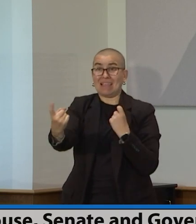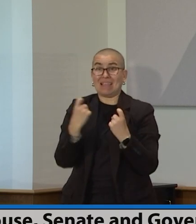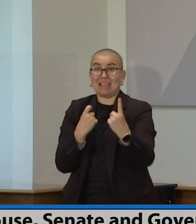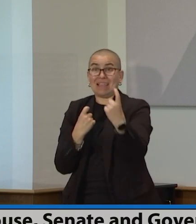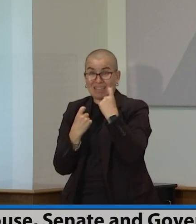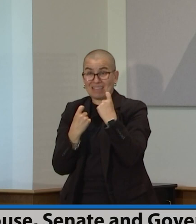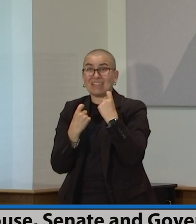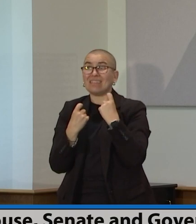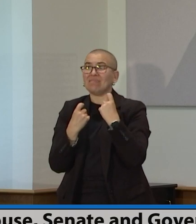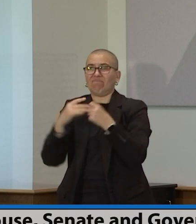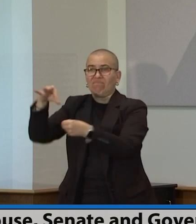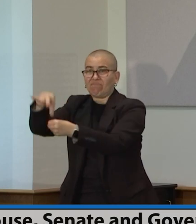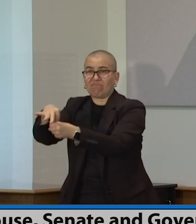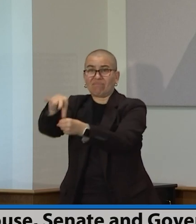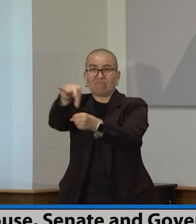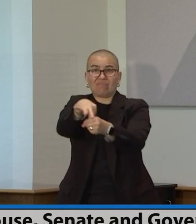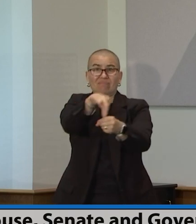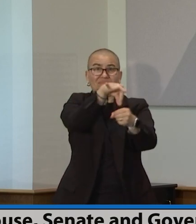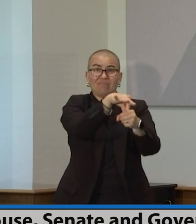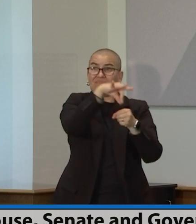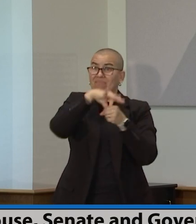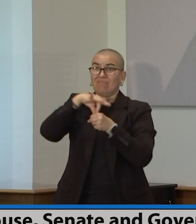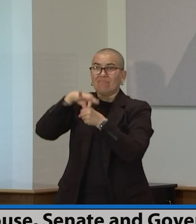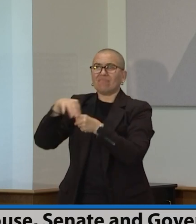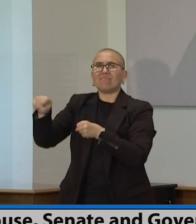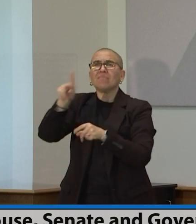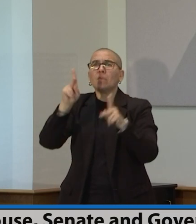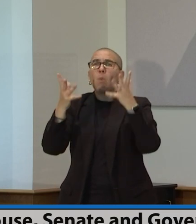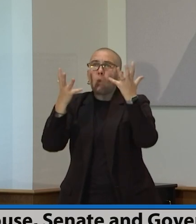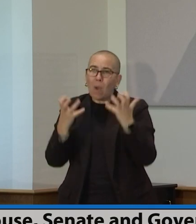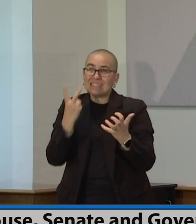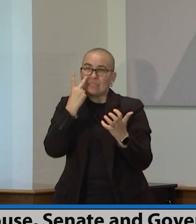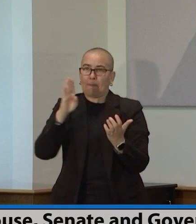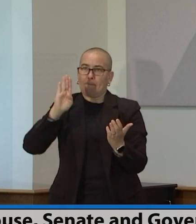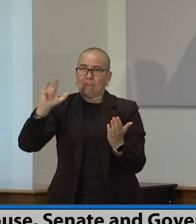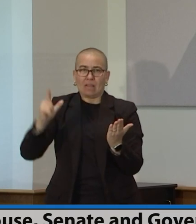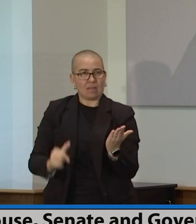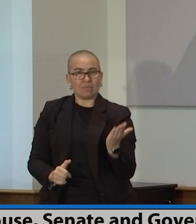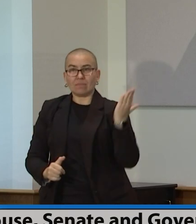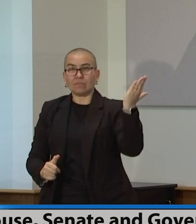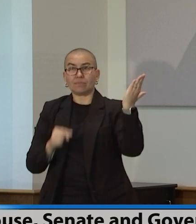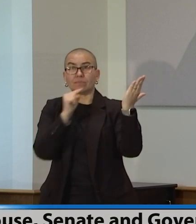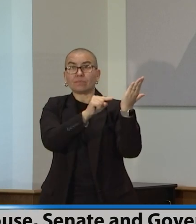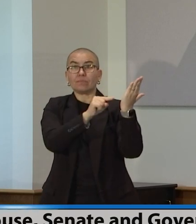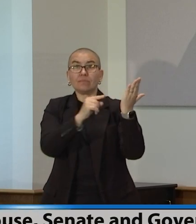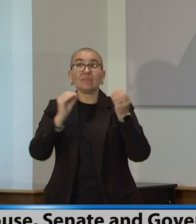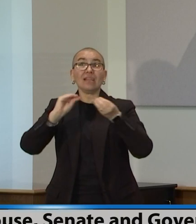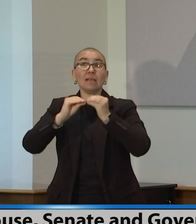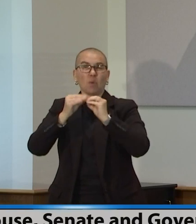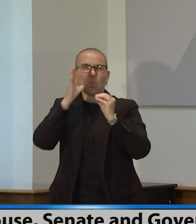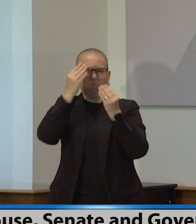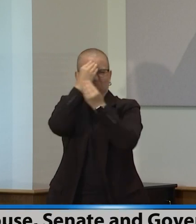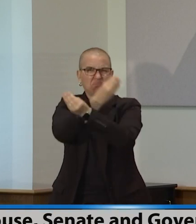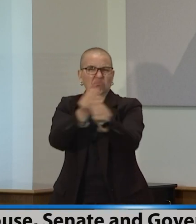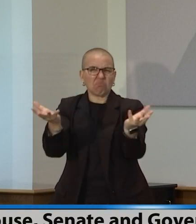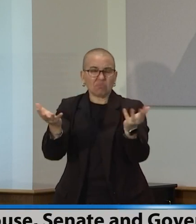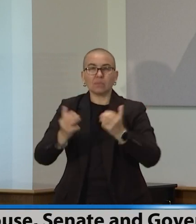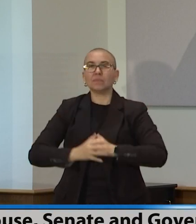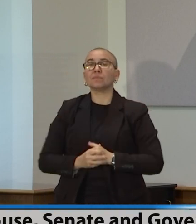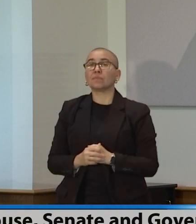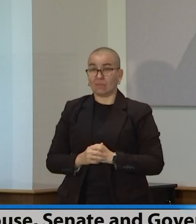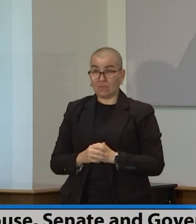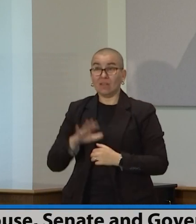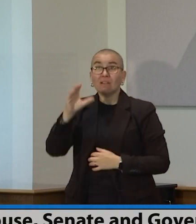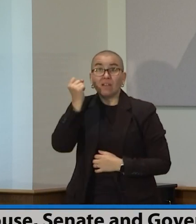the money will start getting out. You'll start to see some of the numbers around this. What I will assure Minnesotans, again, is they saw a budget that this group worked on last time,